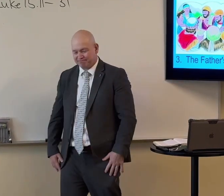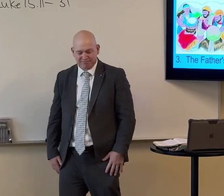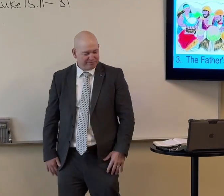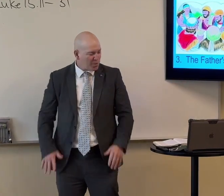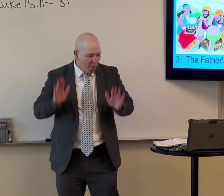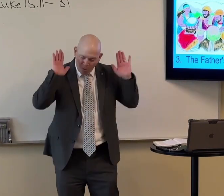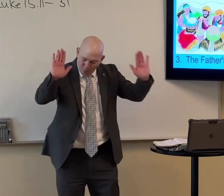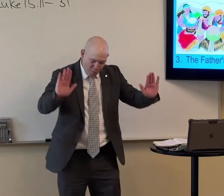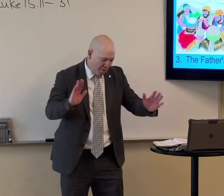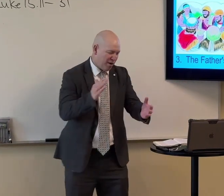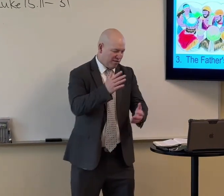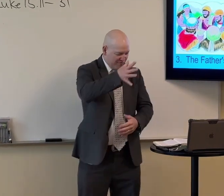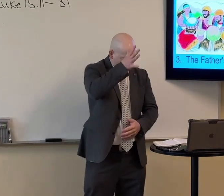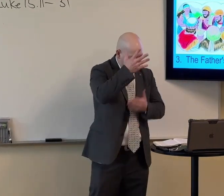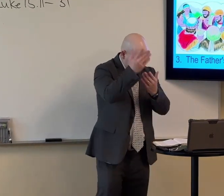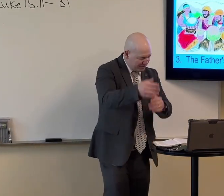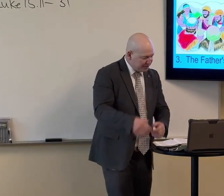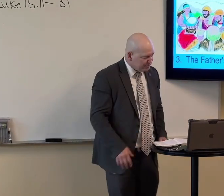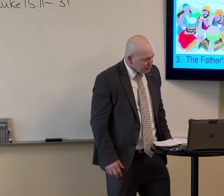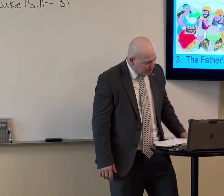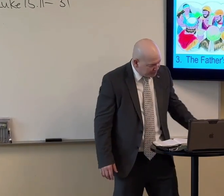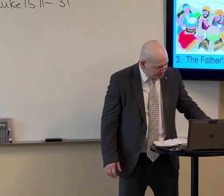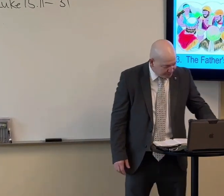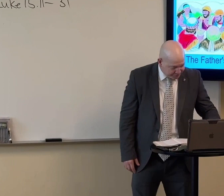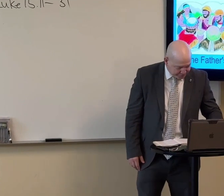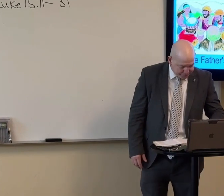And be merciful. We have a wonderful heavenly father.